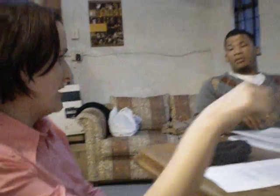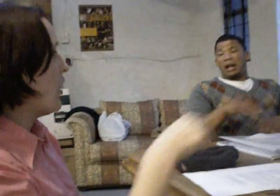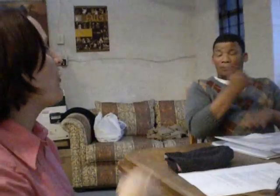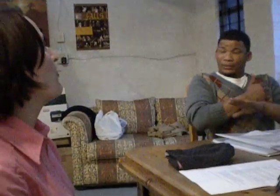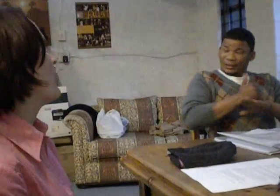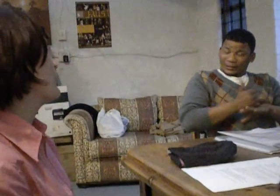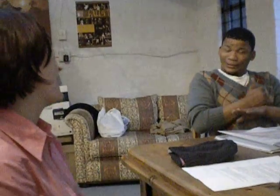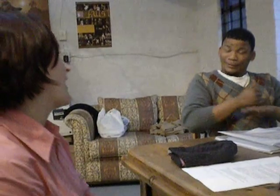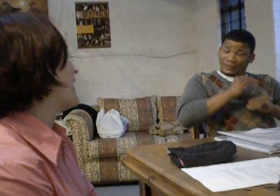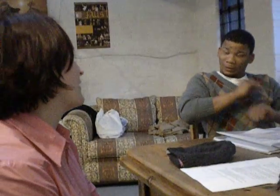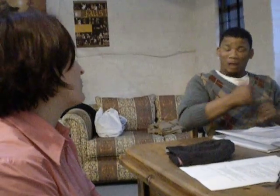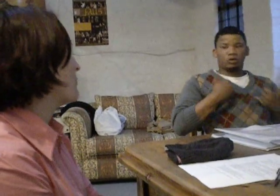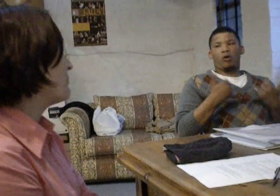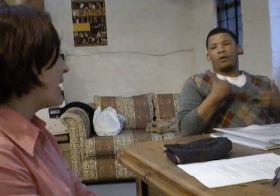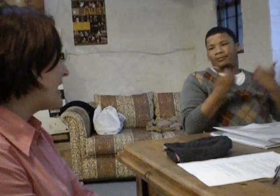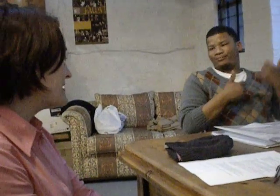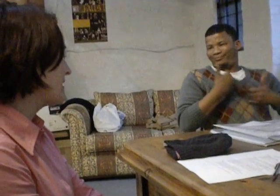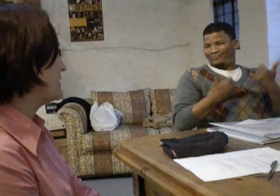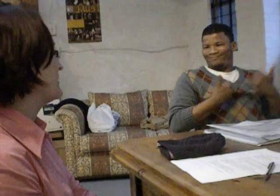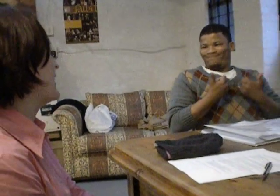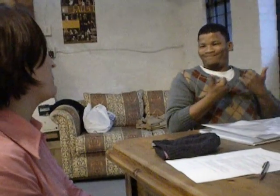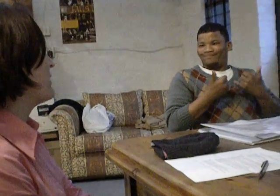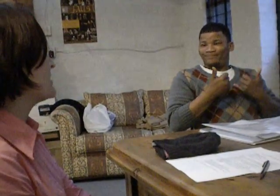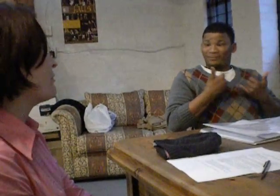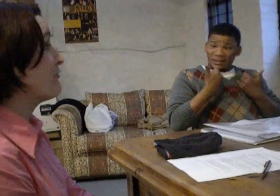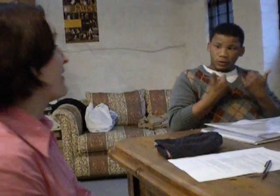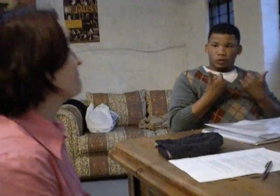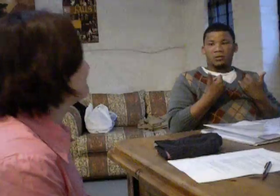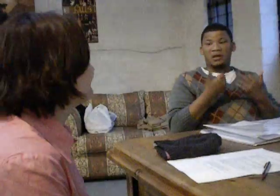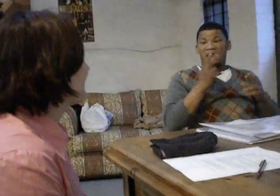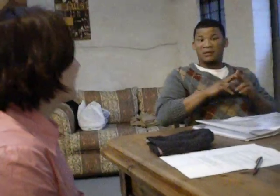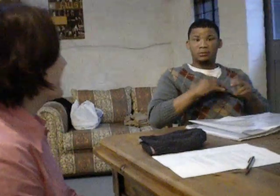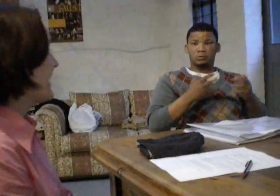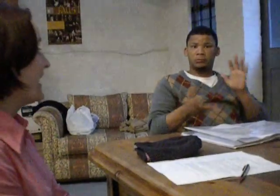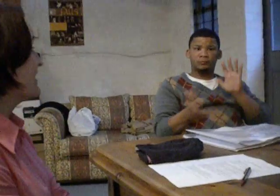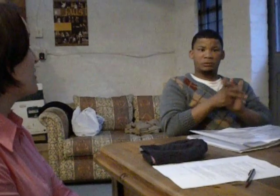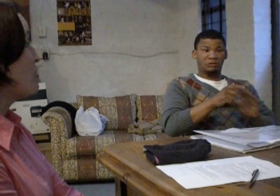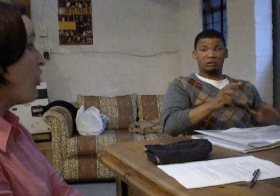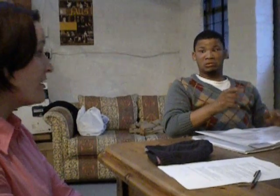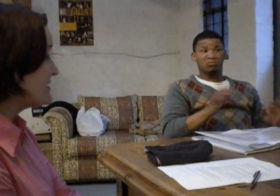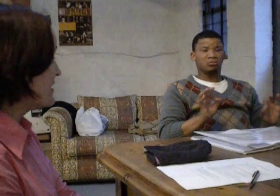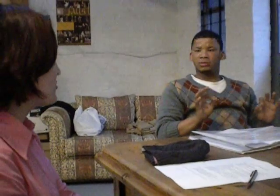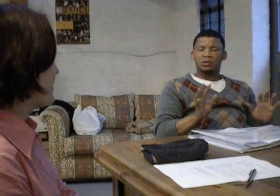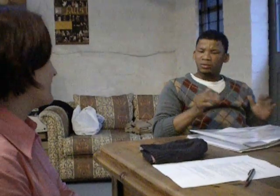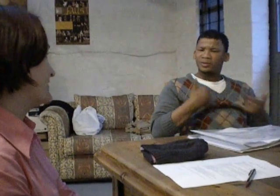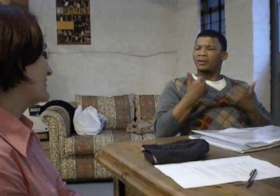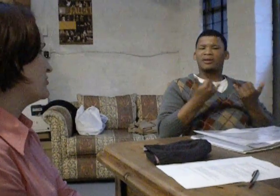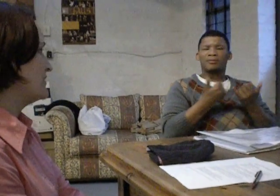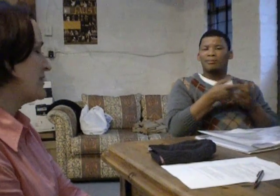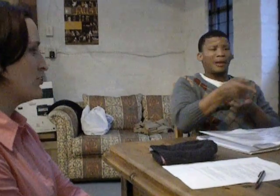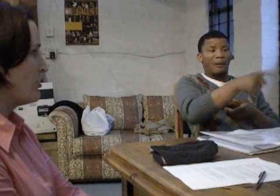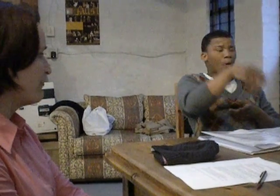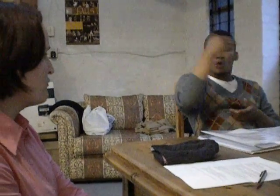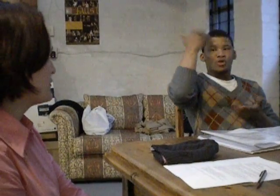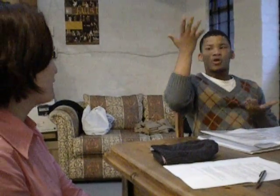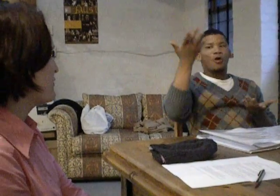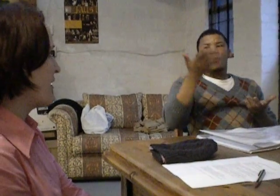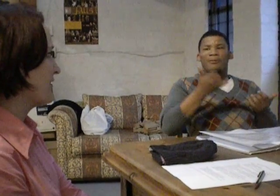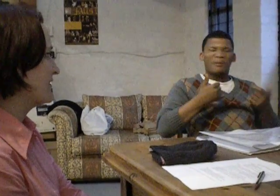Oh, okay. Well basically, it must be fun. As long as they enjoy it. It's not a thoughtful thing.